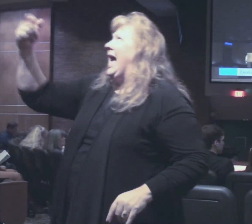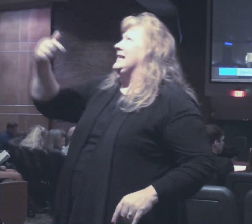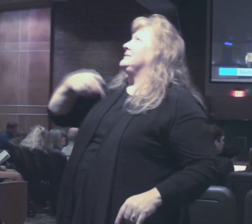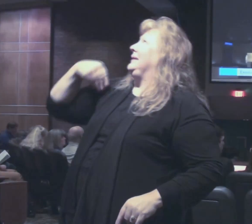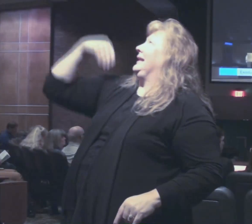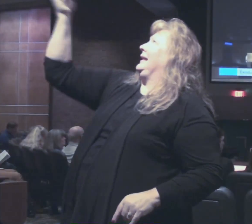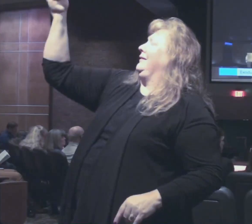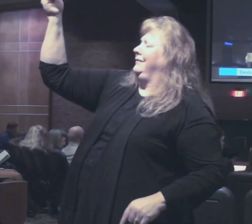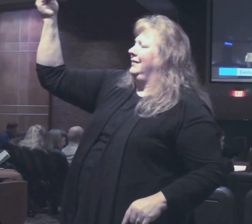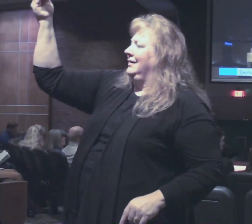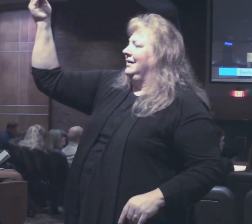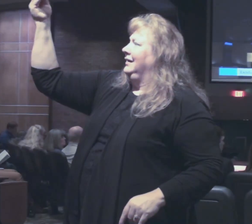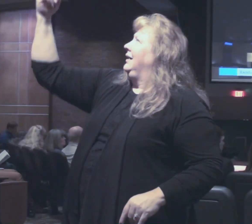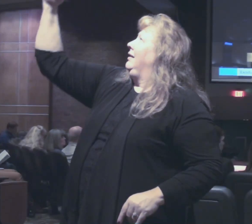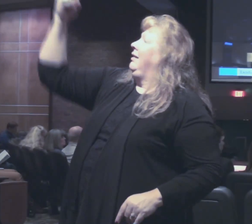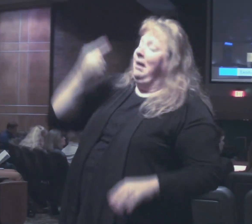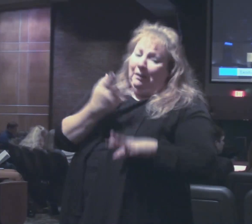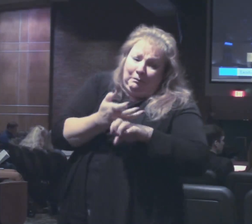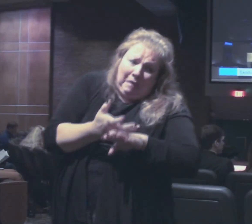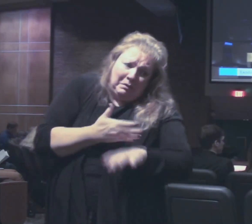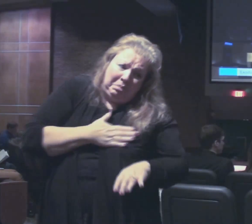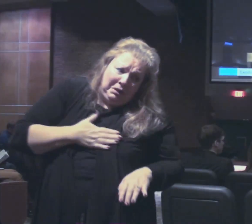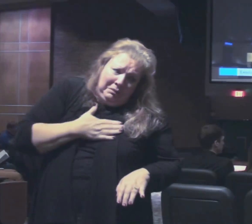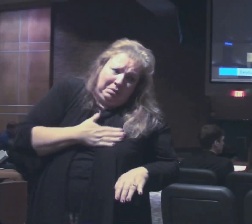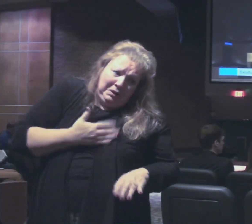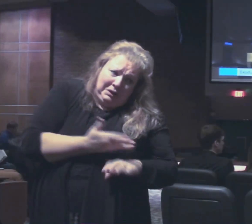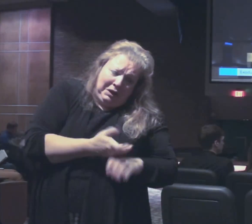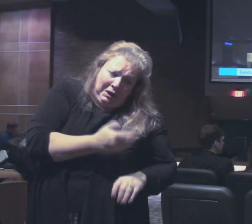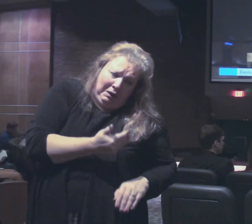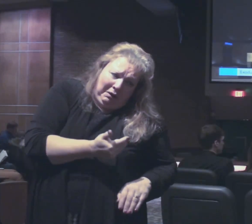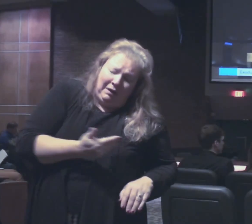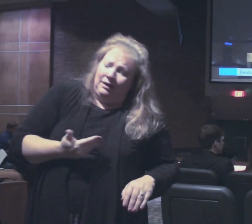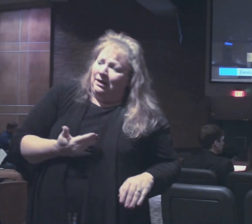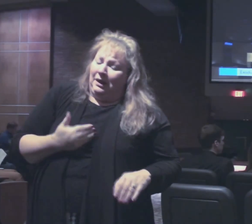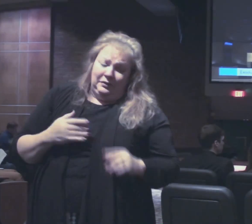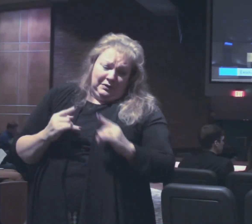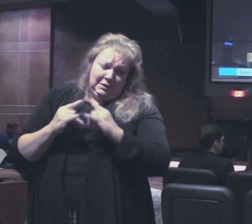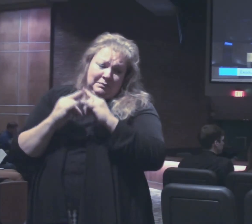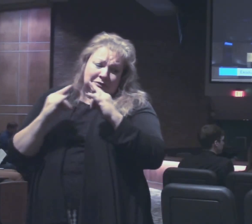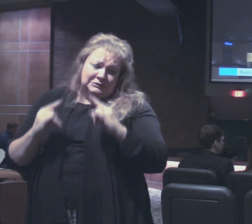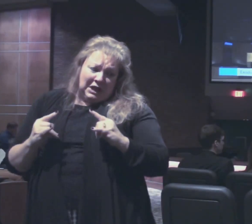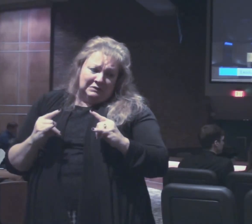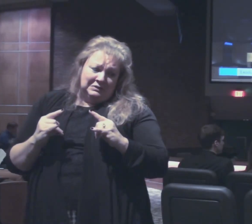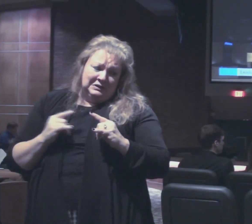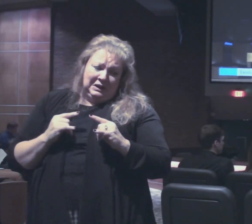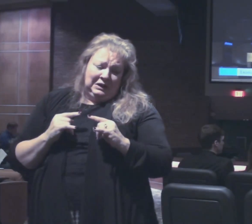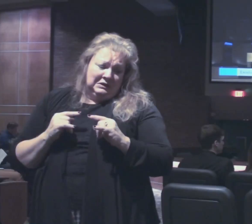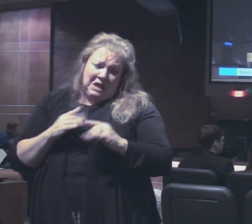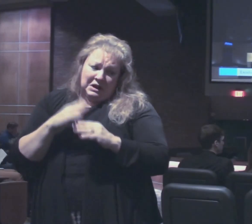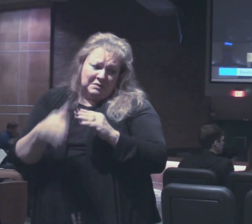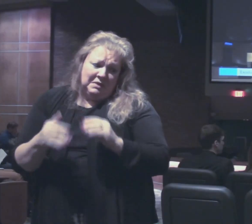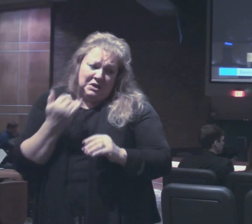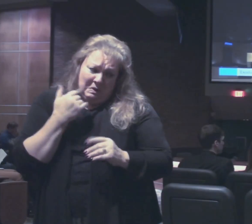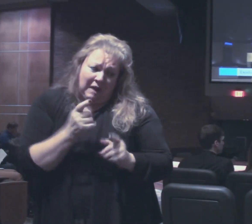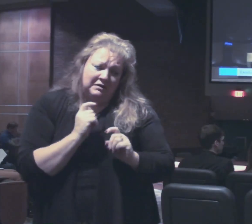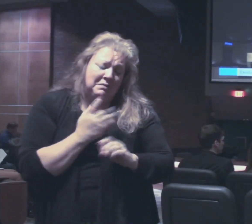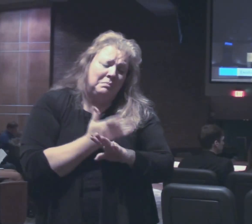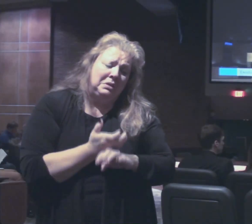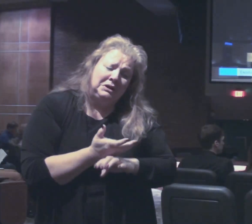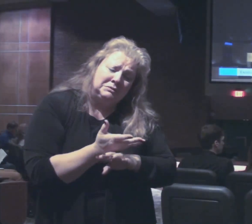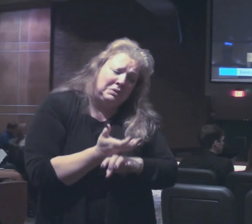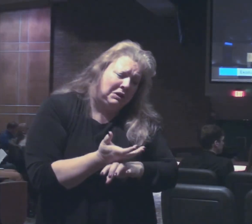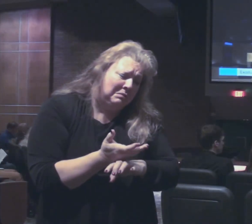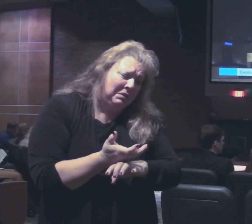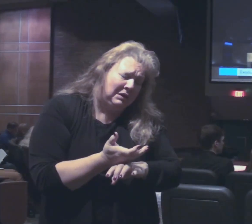He doesn't have to come begging to us, you know. They're going to build a tabernacle. We're not going to get it done if you don't give. Please,